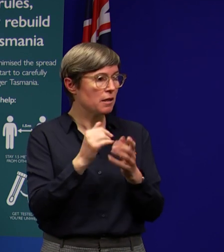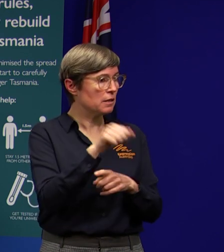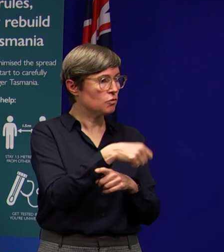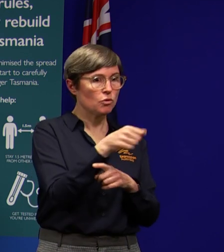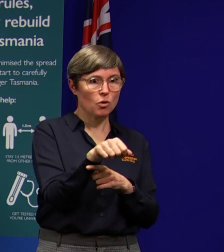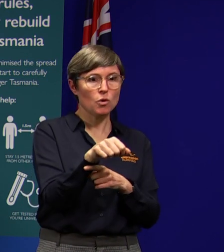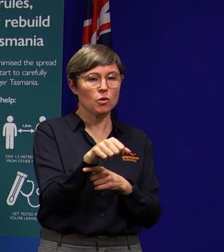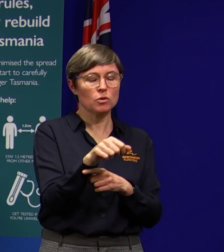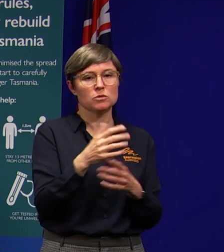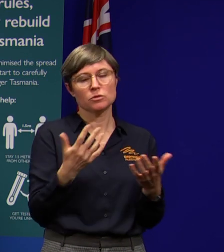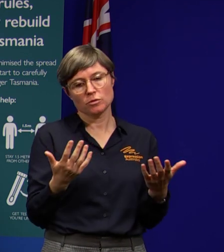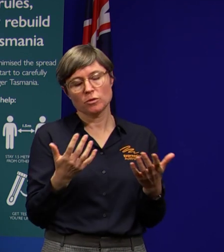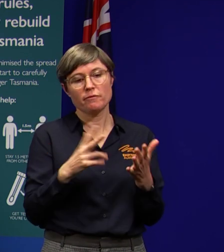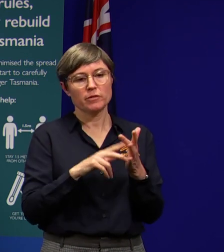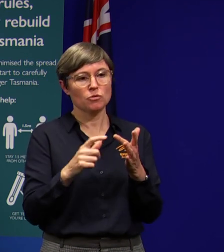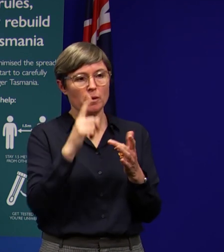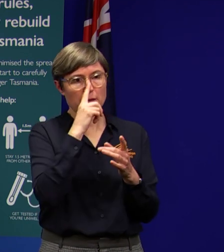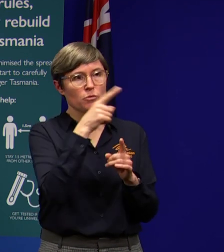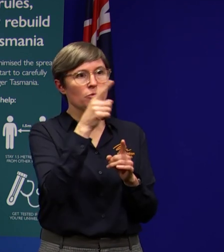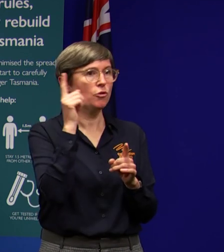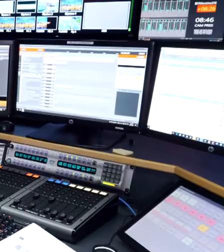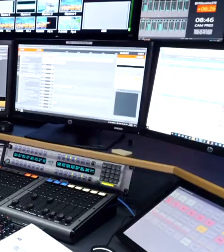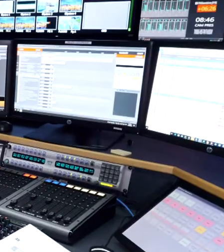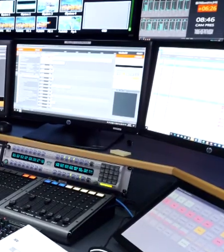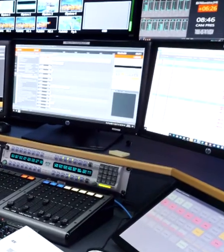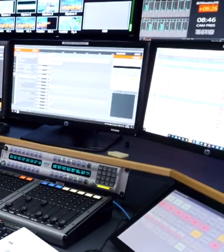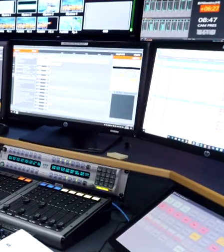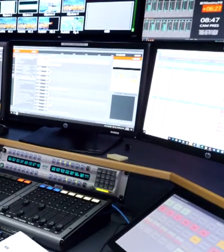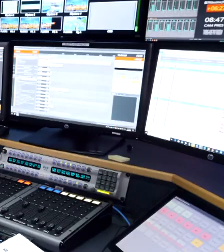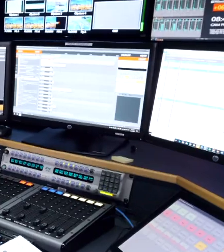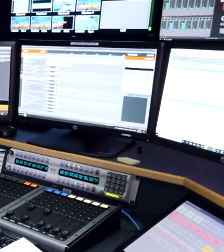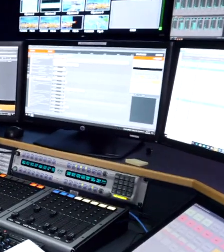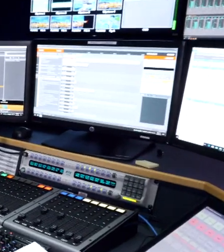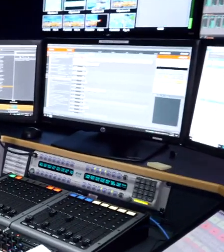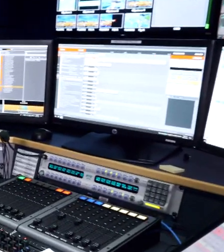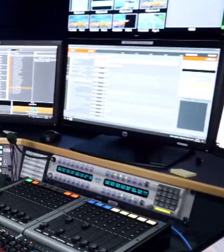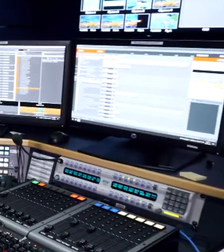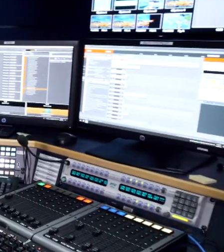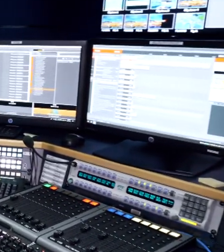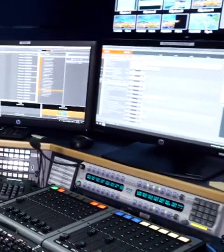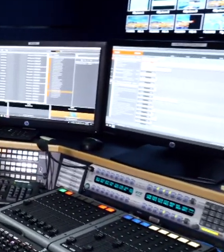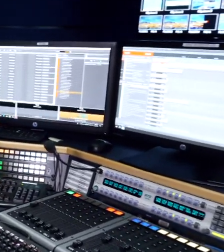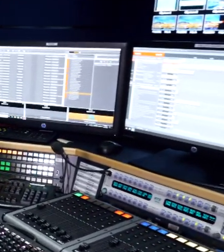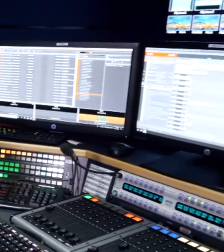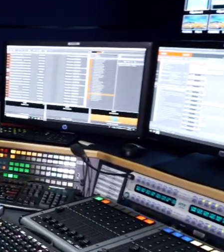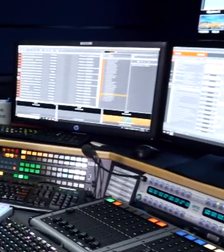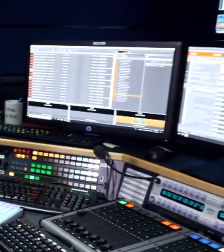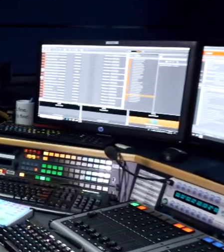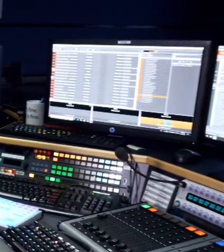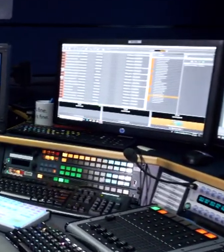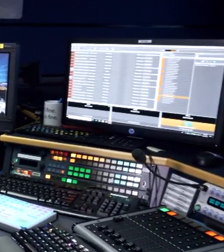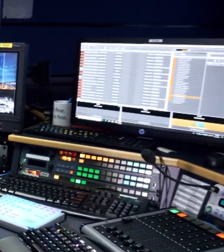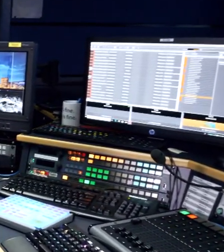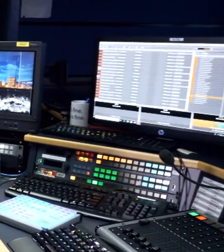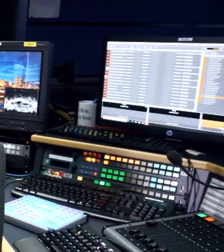obviously they were informed about the situation that applies now. The Premier will be making some more announcements tomorrow afternoon about border